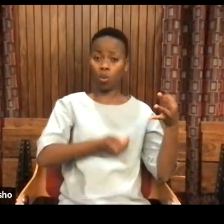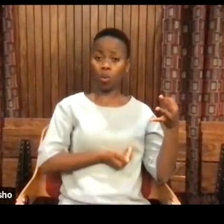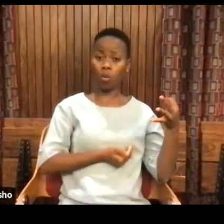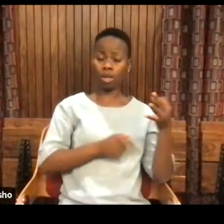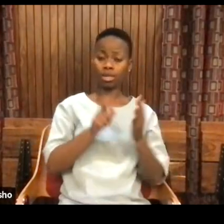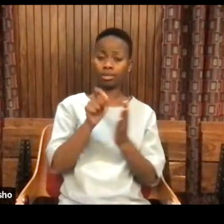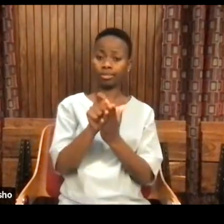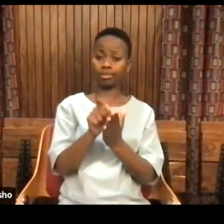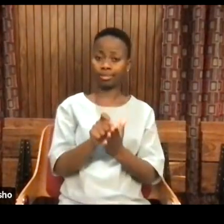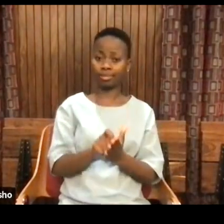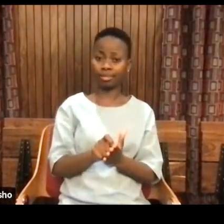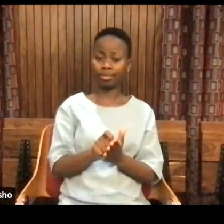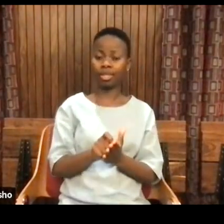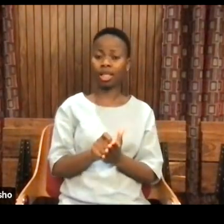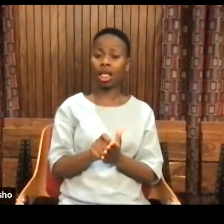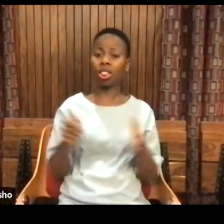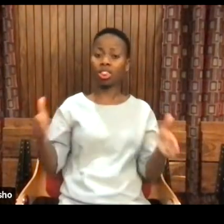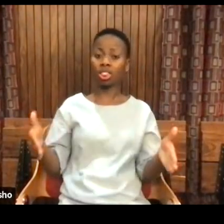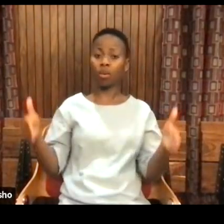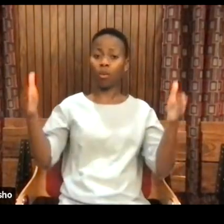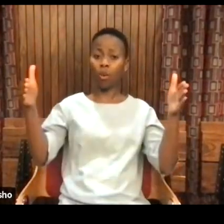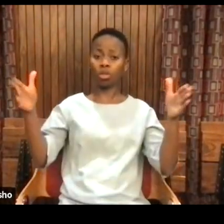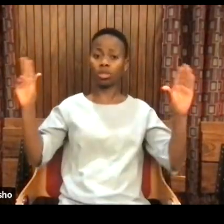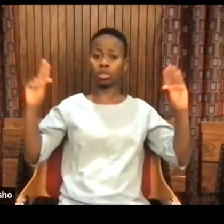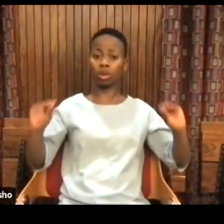The Walls Spoke When No One Else Would.